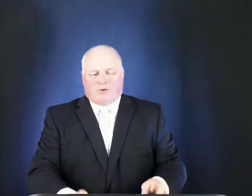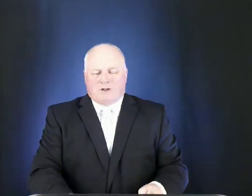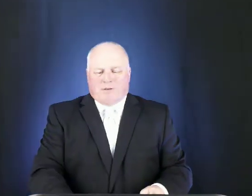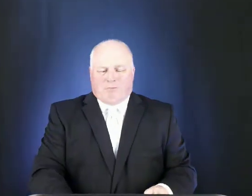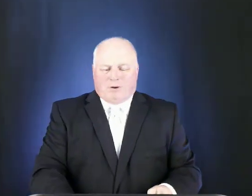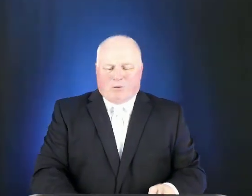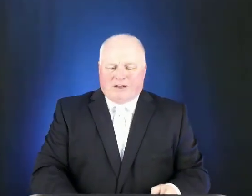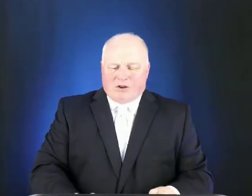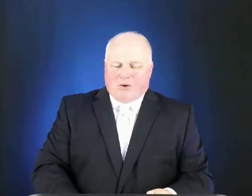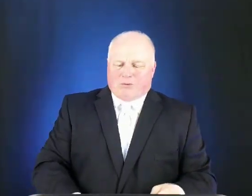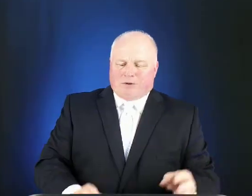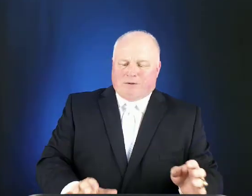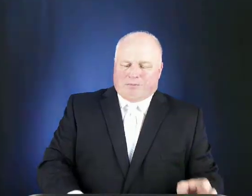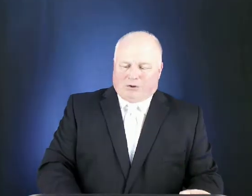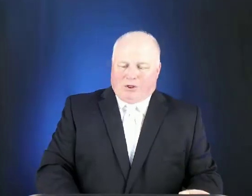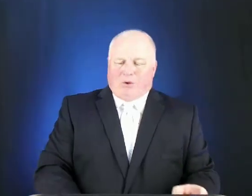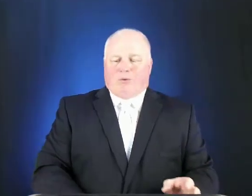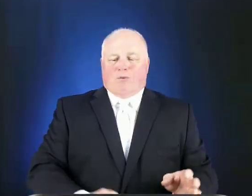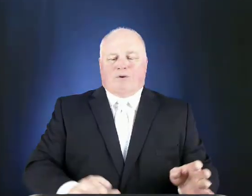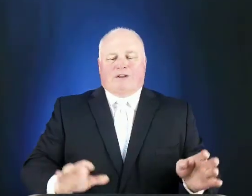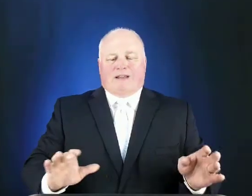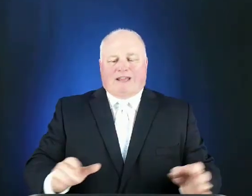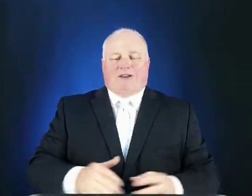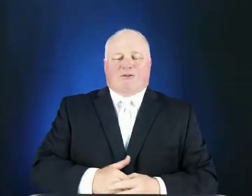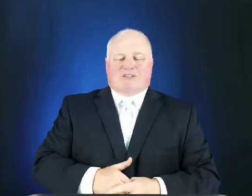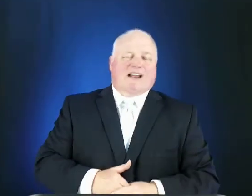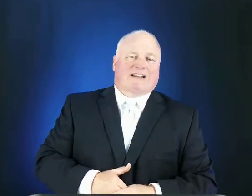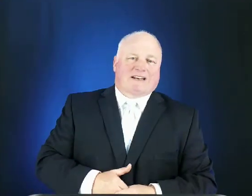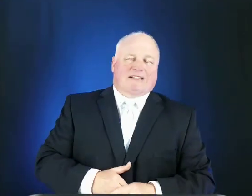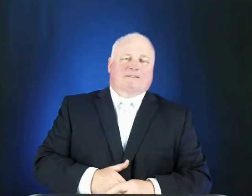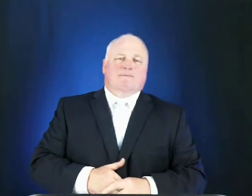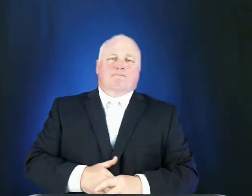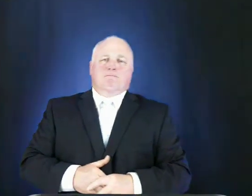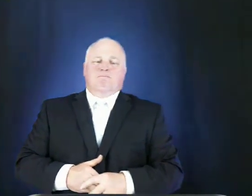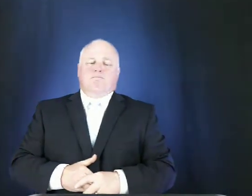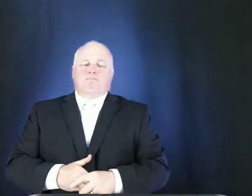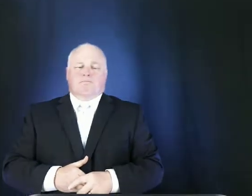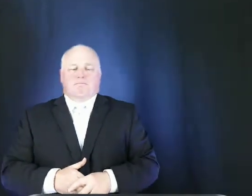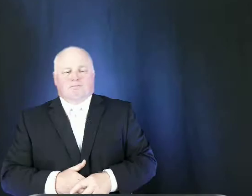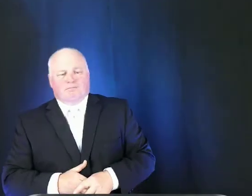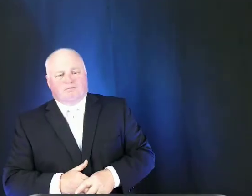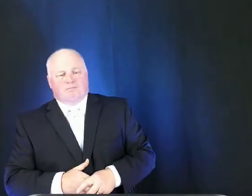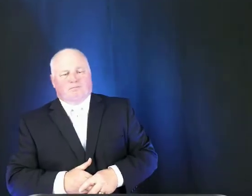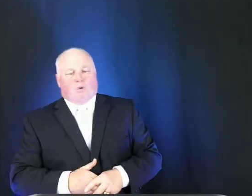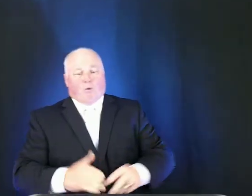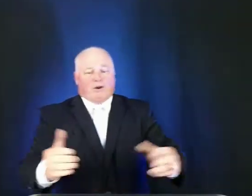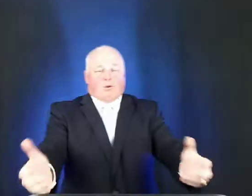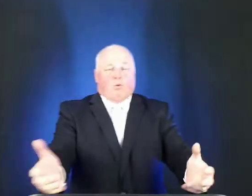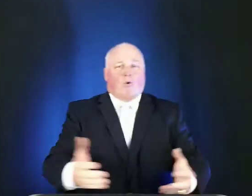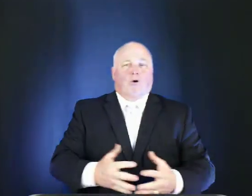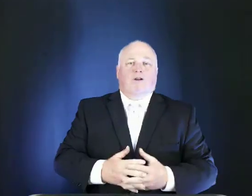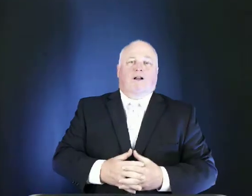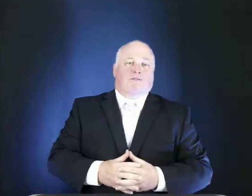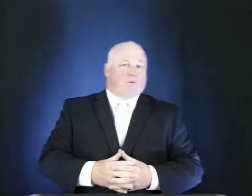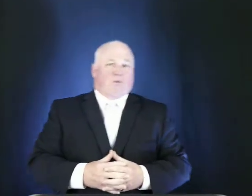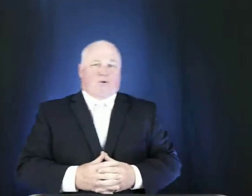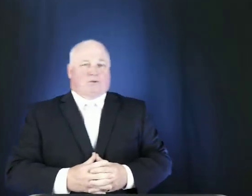but we don't belong here secondly we're in a war of the worlds